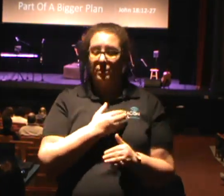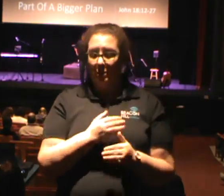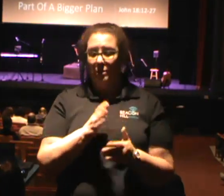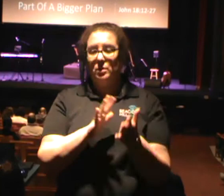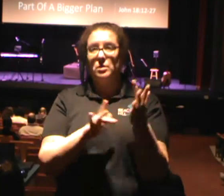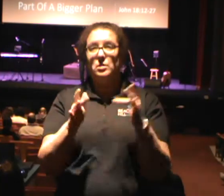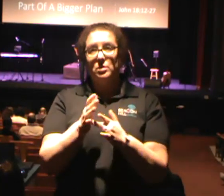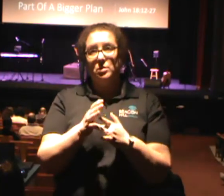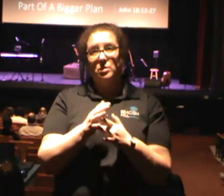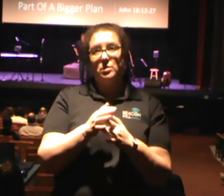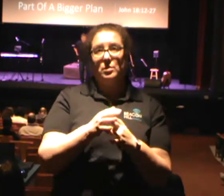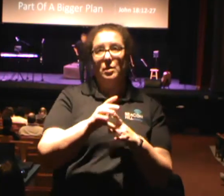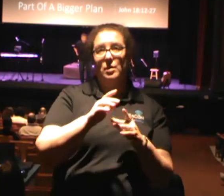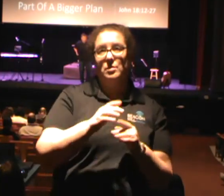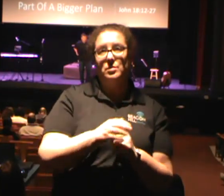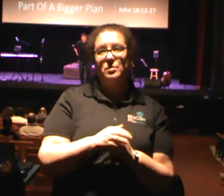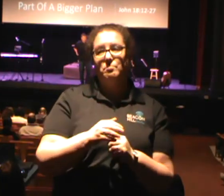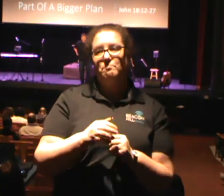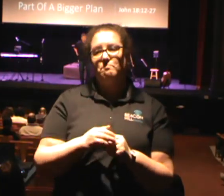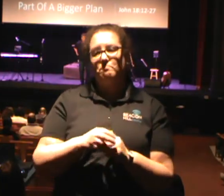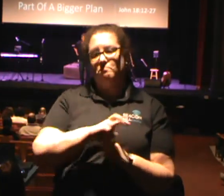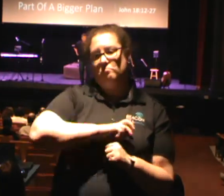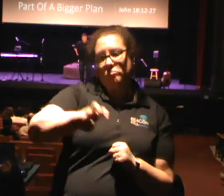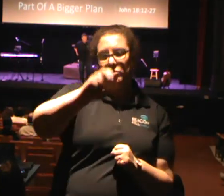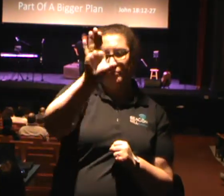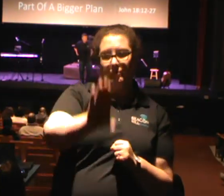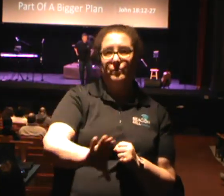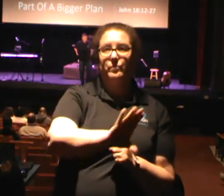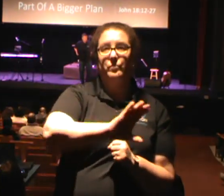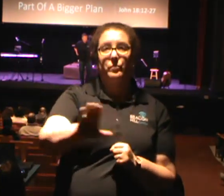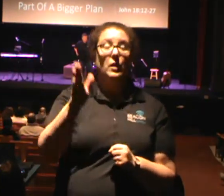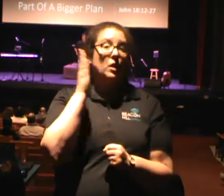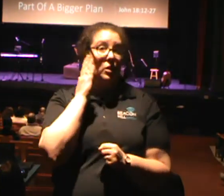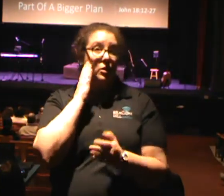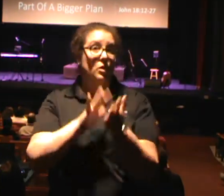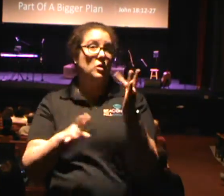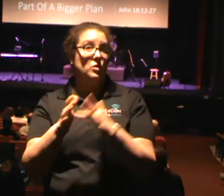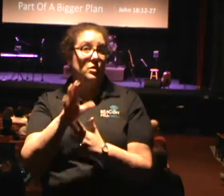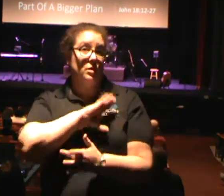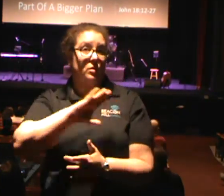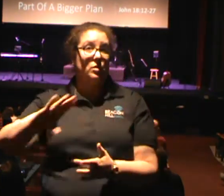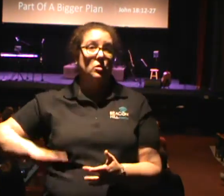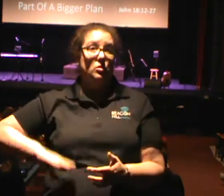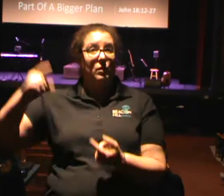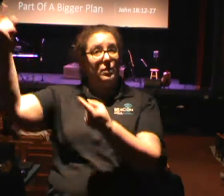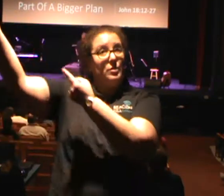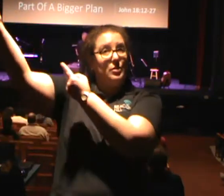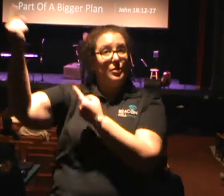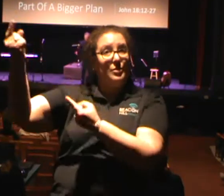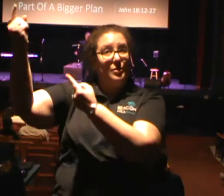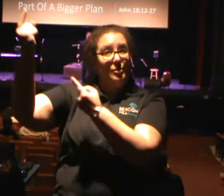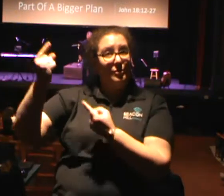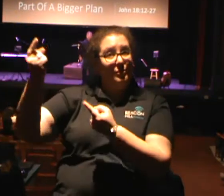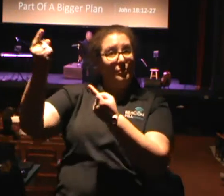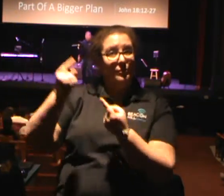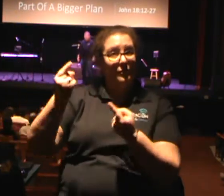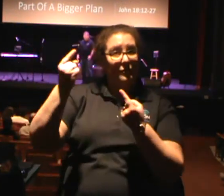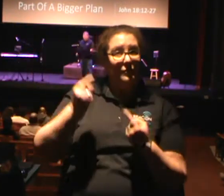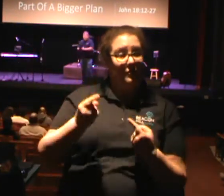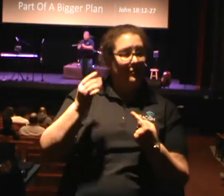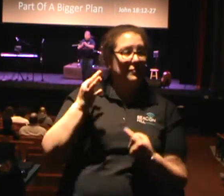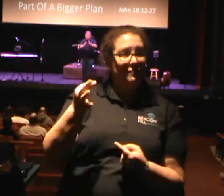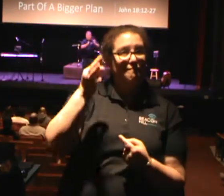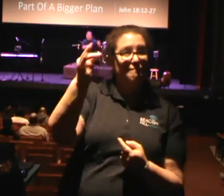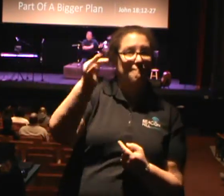Christ is coming back, church? Do you know Jesus Christ is coming back? Every breath you take is one step closer to Jesus Christ